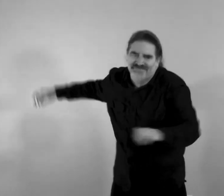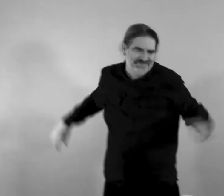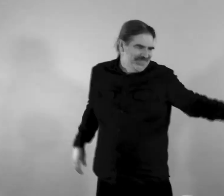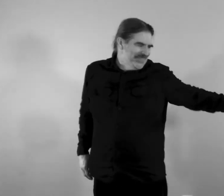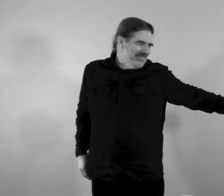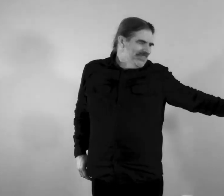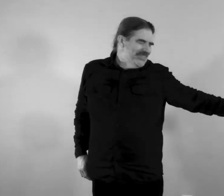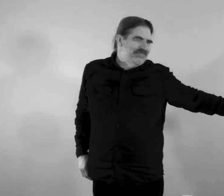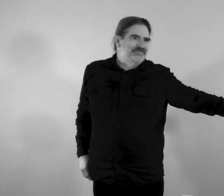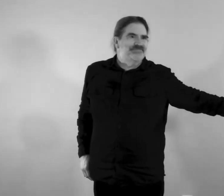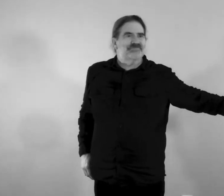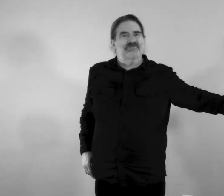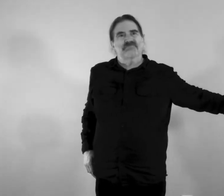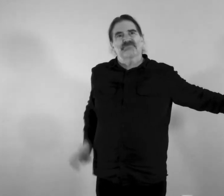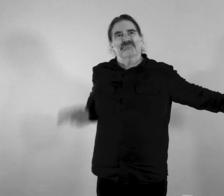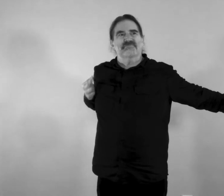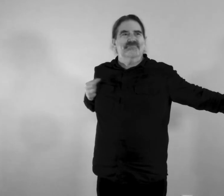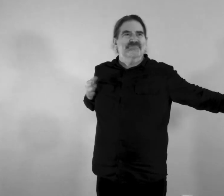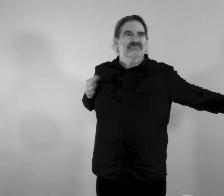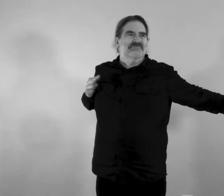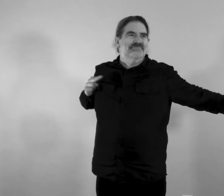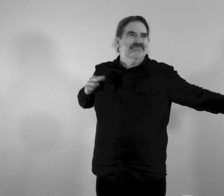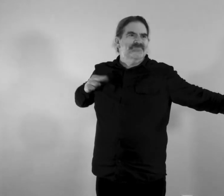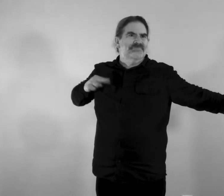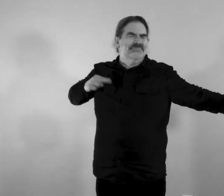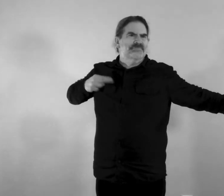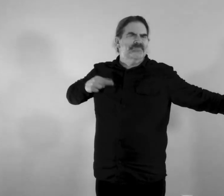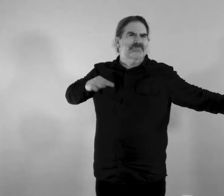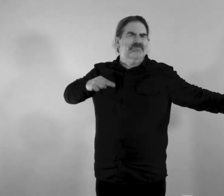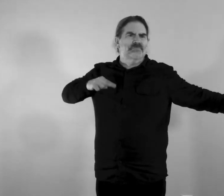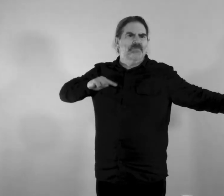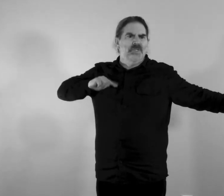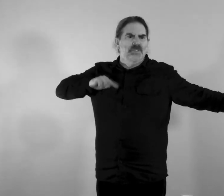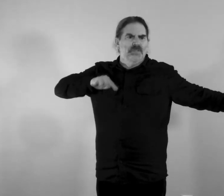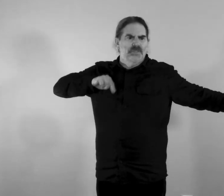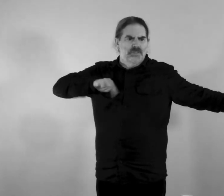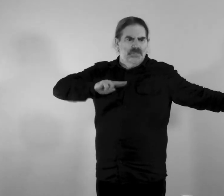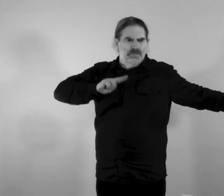and the tentacles snake